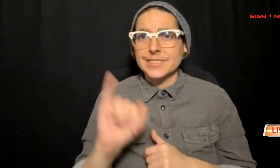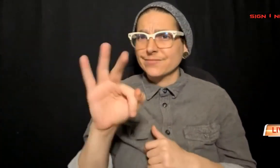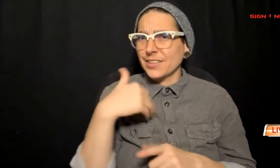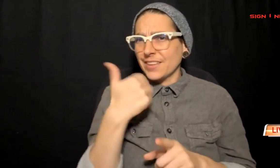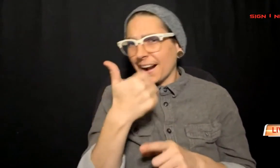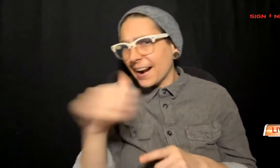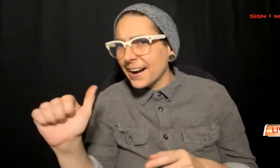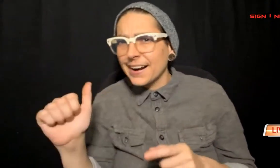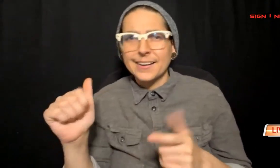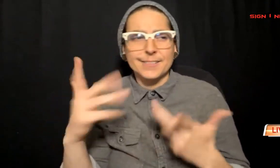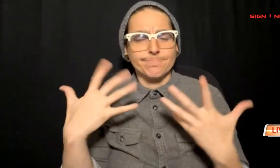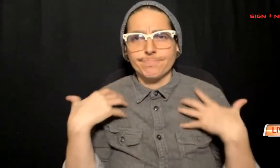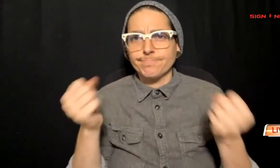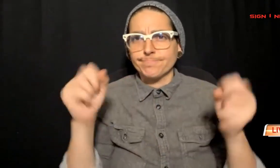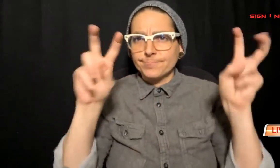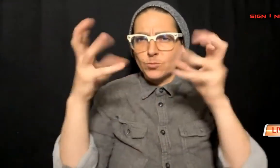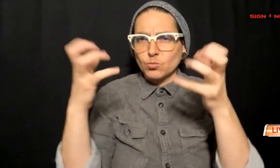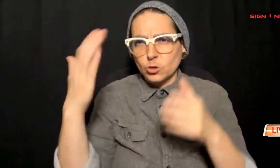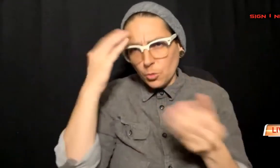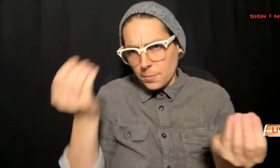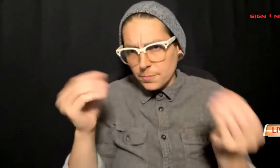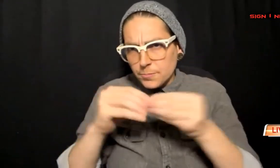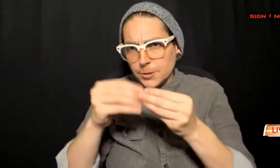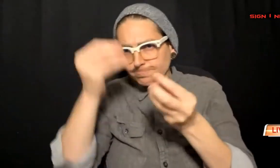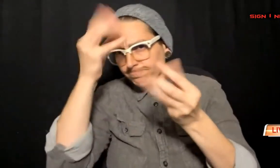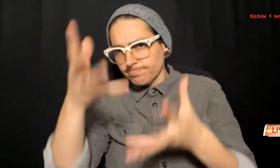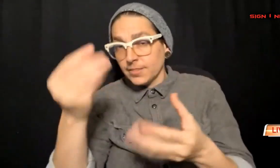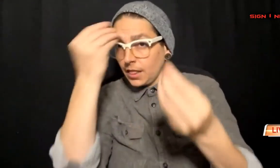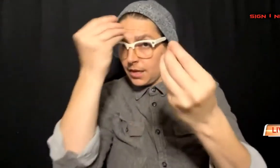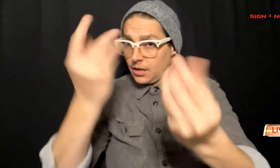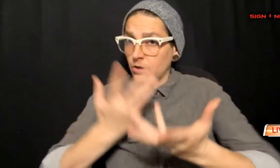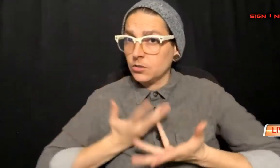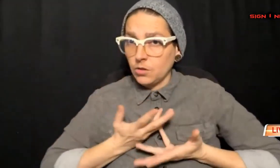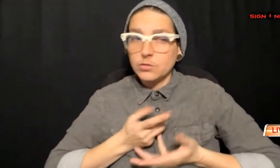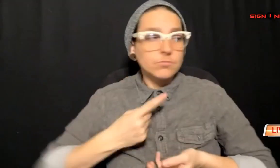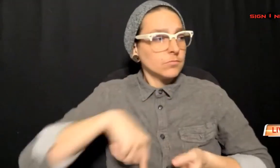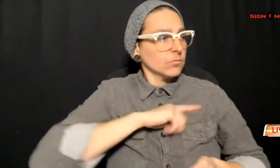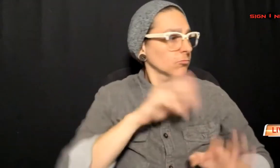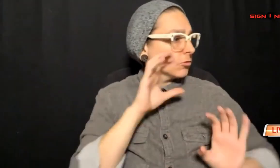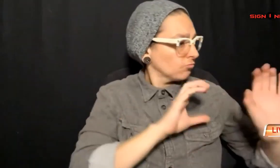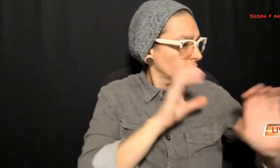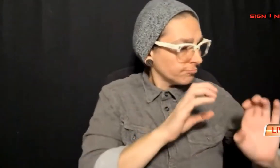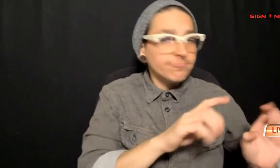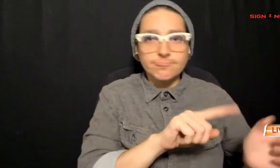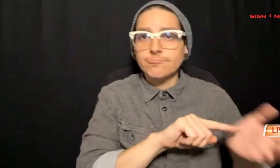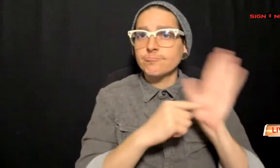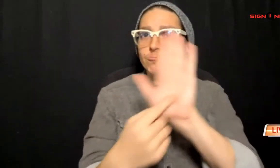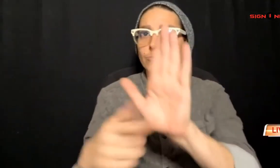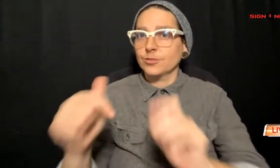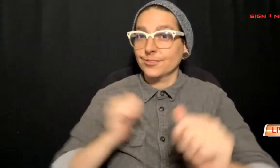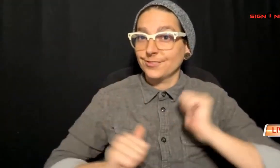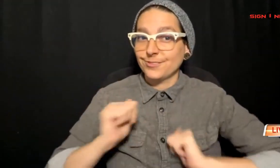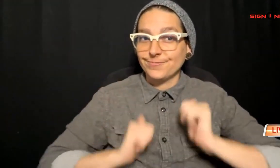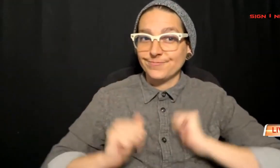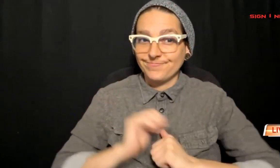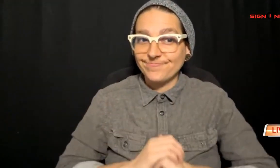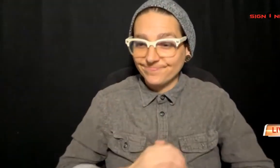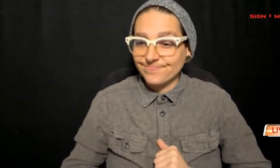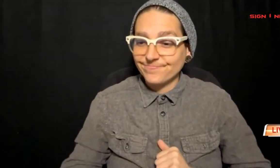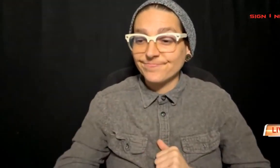if there is a health topic you'd like more information about just let us know and we'll see